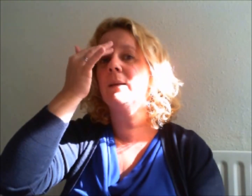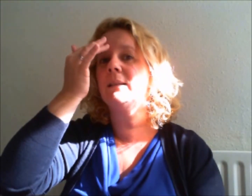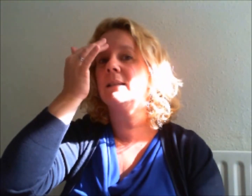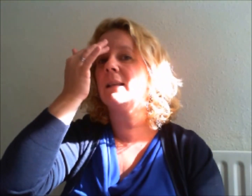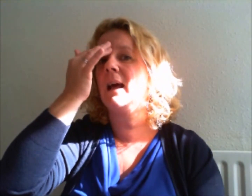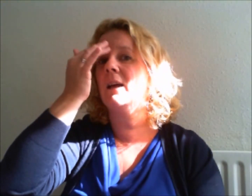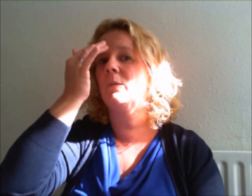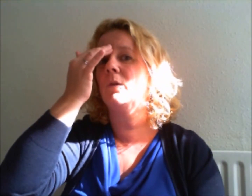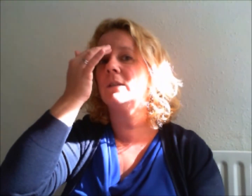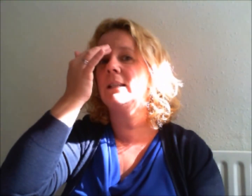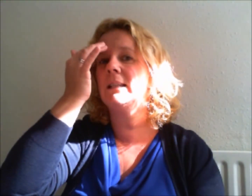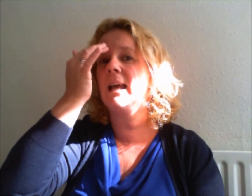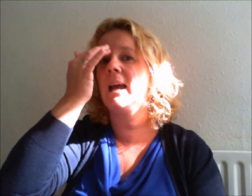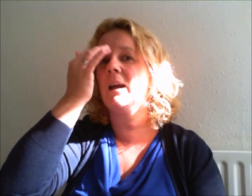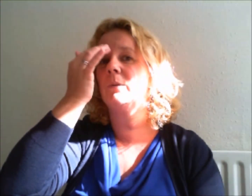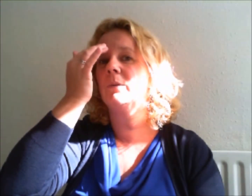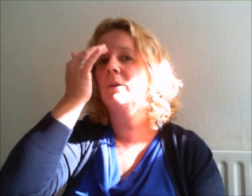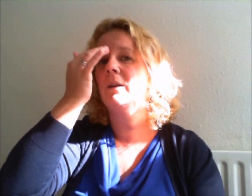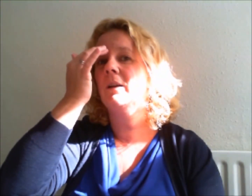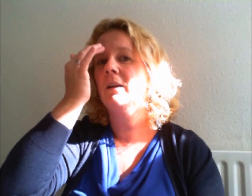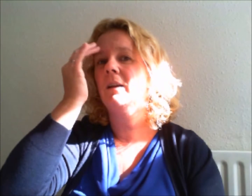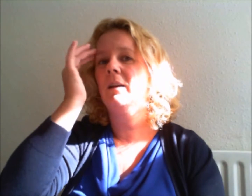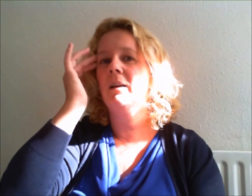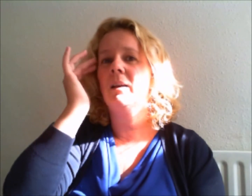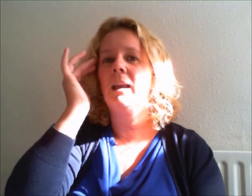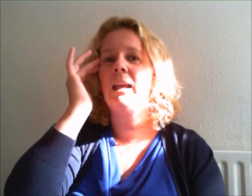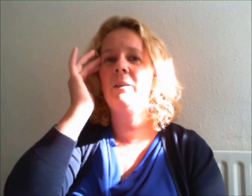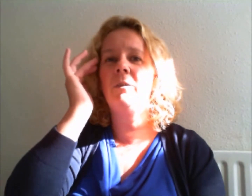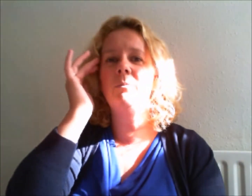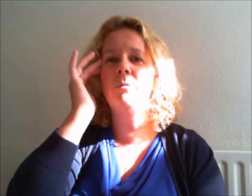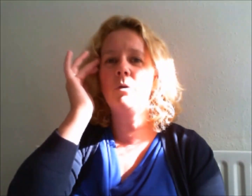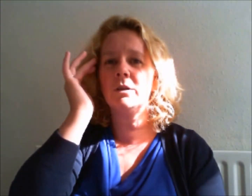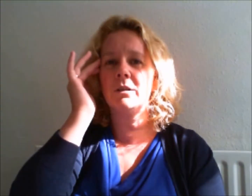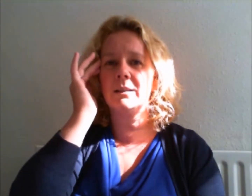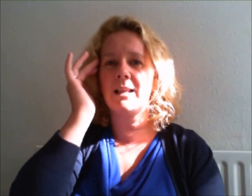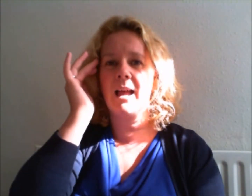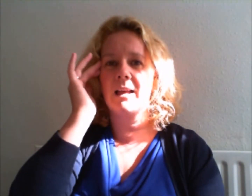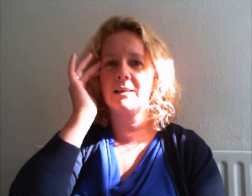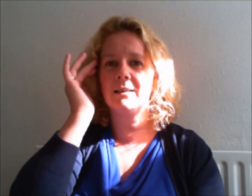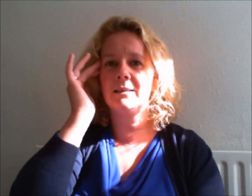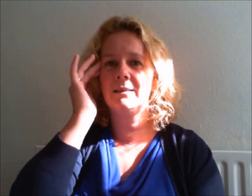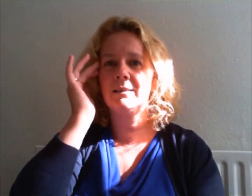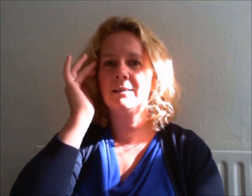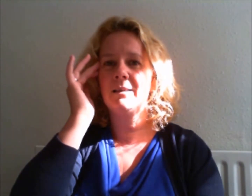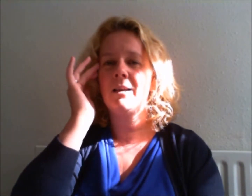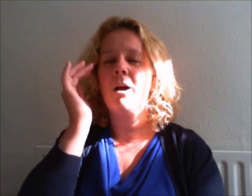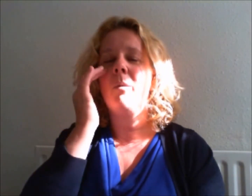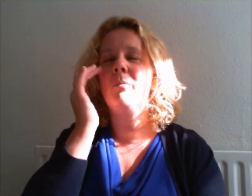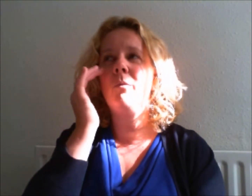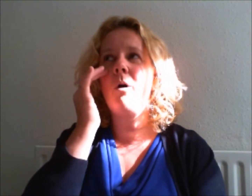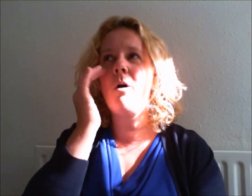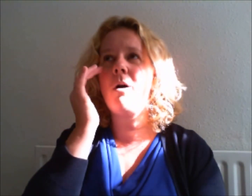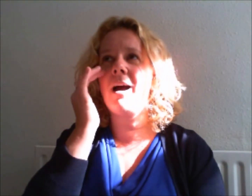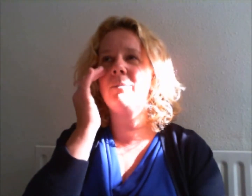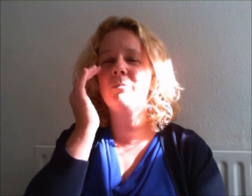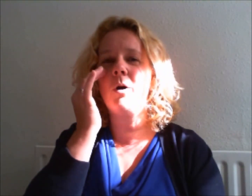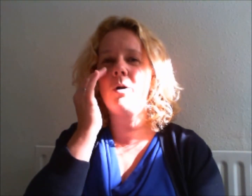business and I want it now. Even more success. More and more